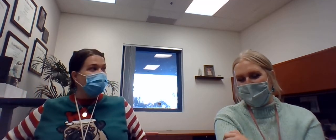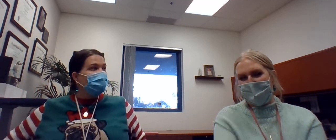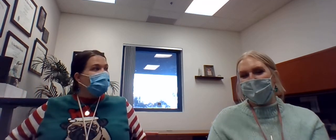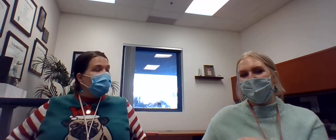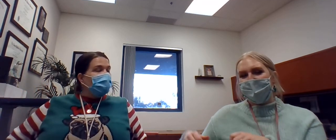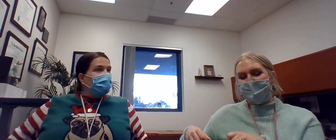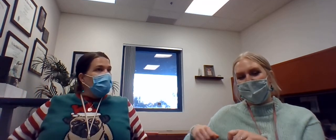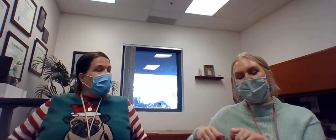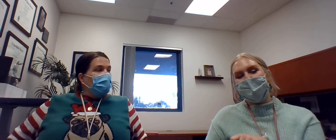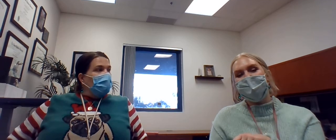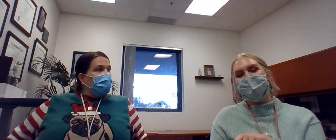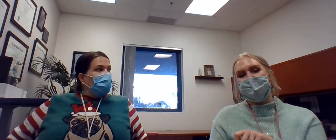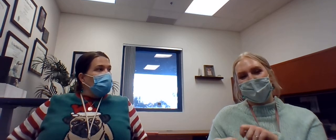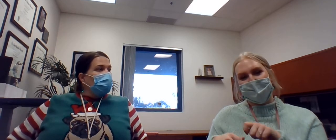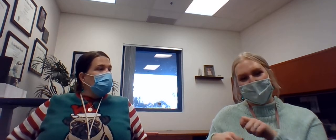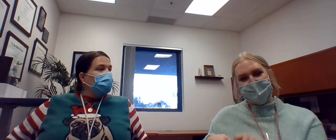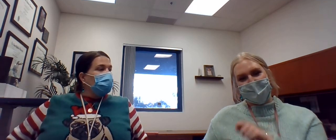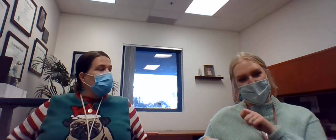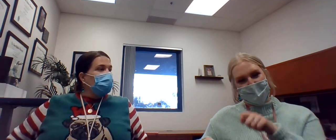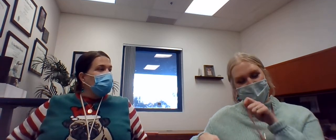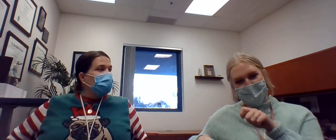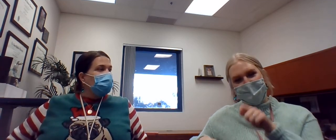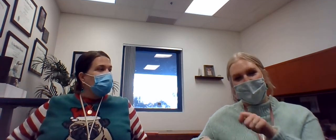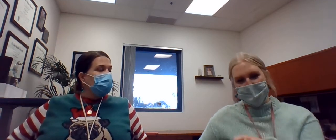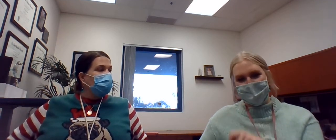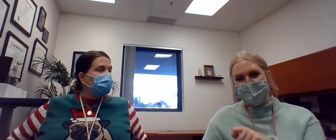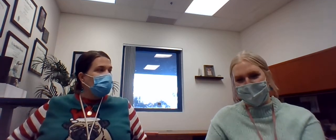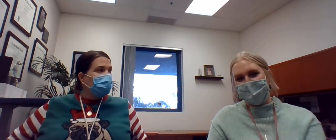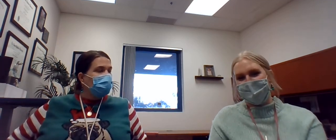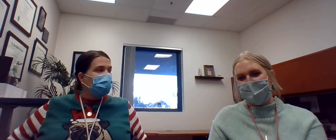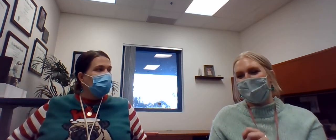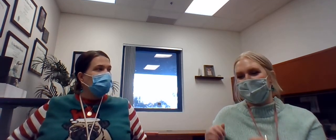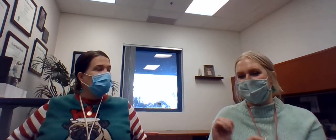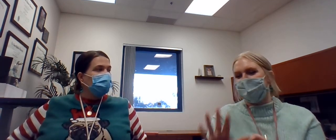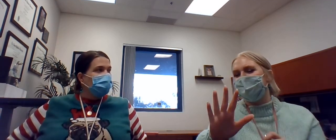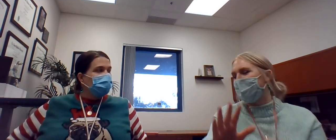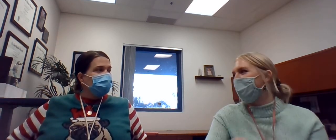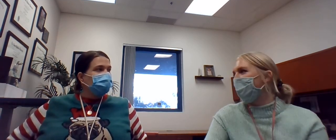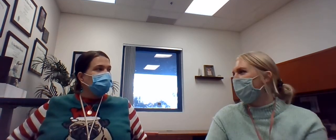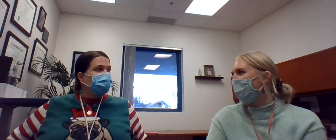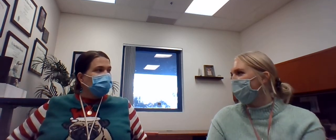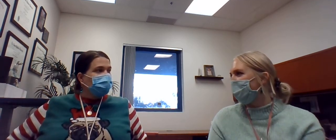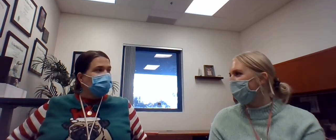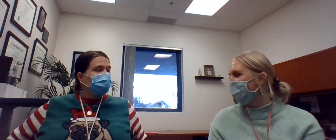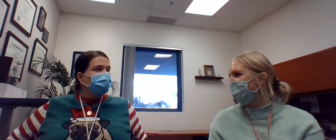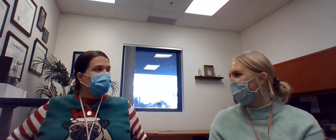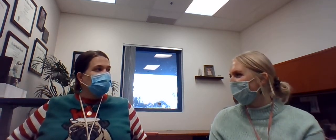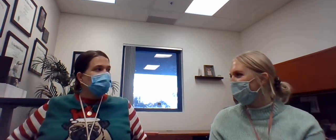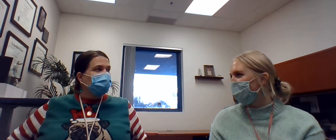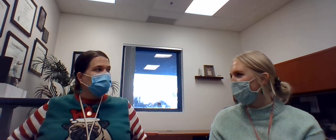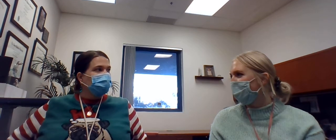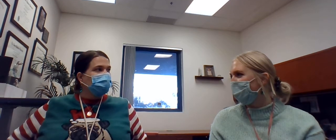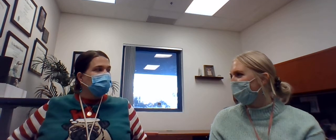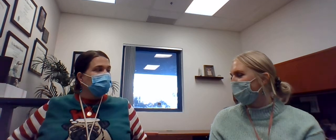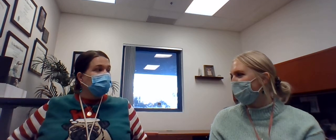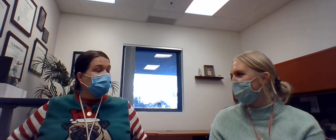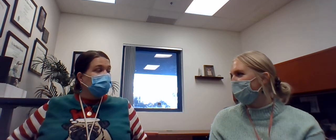I only, I really do enjoy the one where you, like, shave the ice down with the thing that's, like, sliding across it. What's the, like, the, what is that?